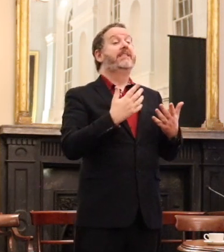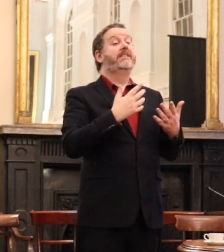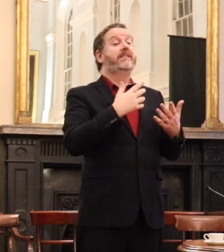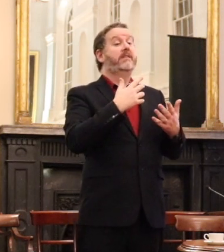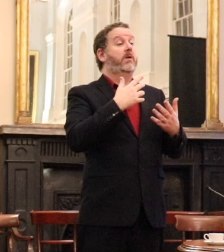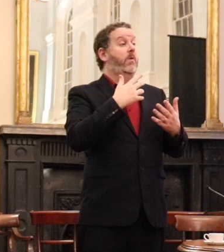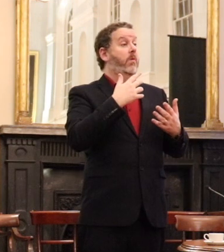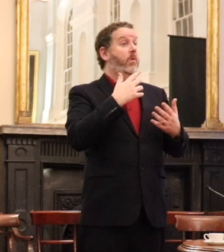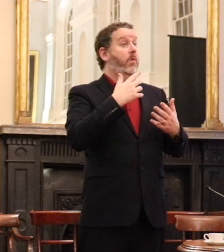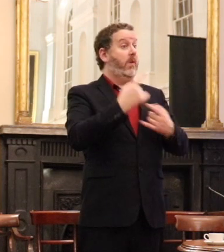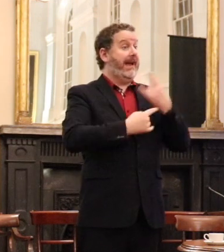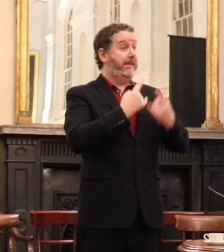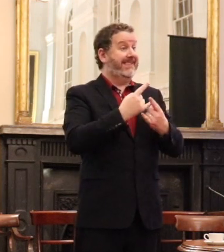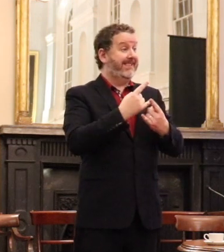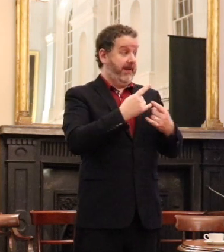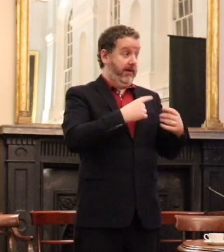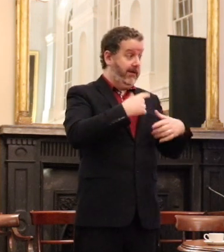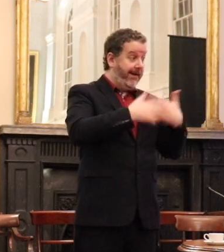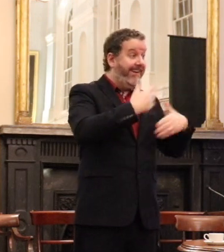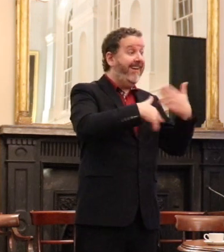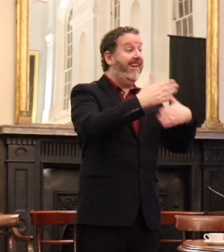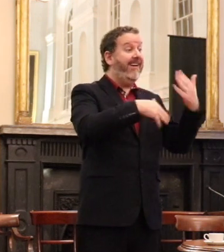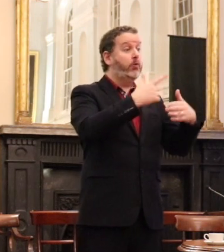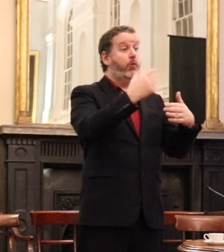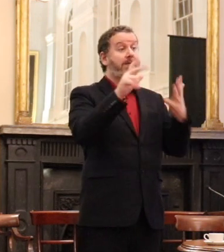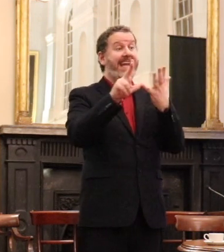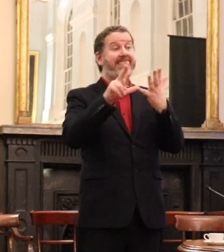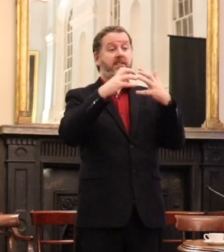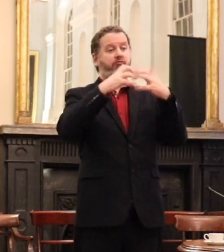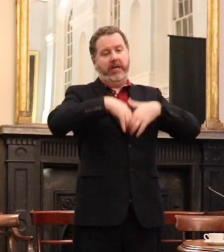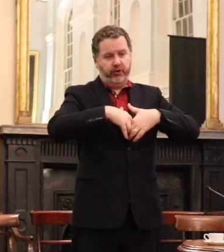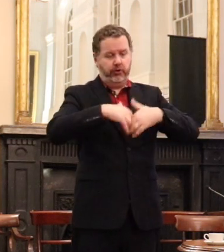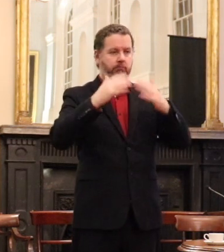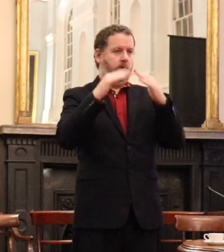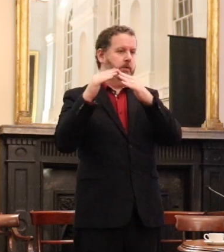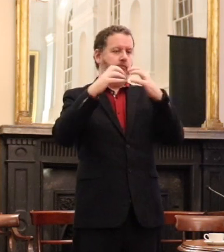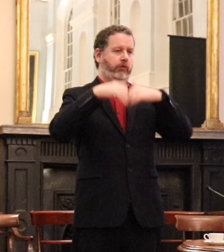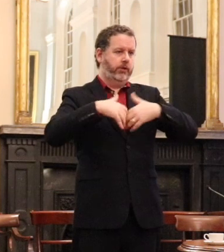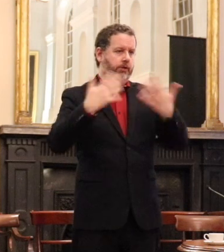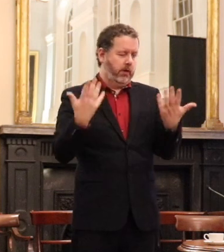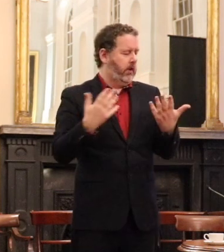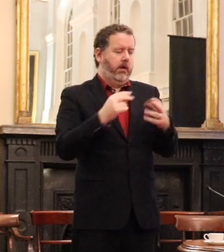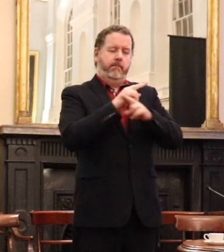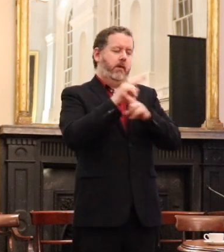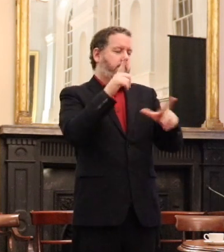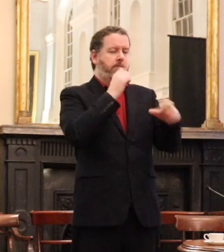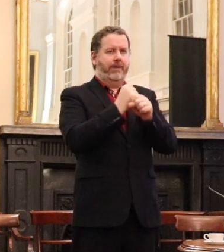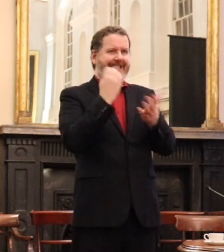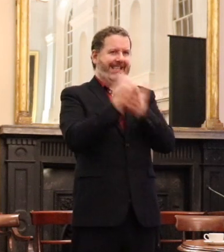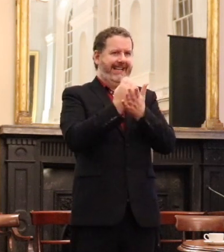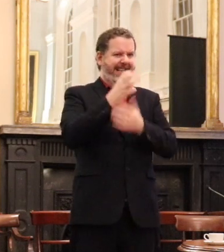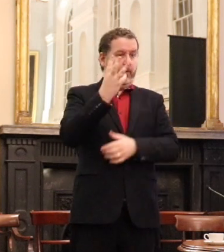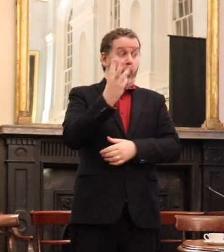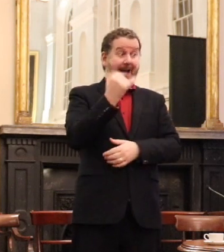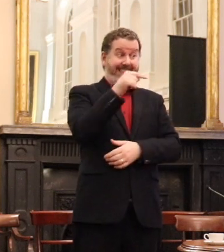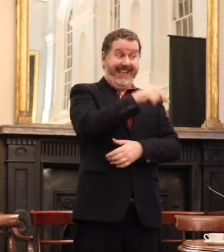it operated right in the middle of the property crash in the economic fashion. So I just have time to meet you. Why is it where for us? Why is that in that generation? the